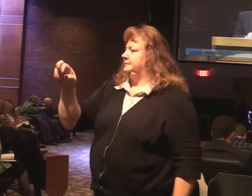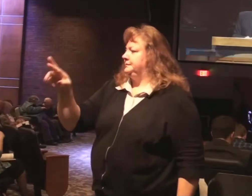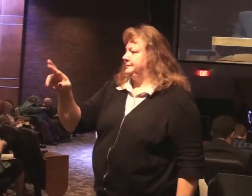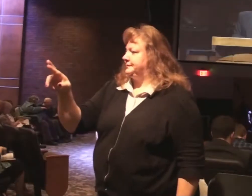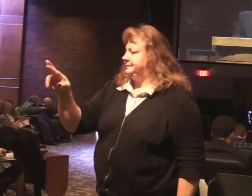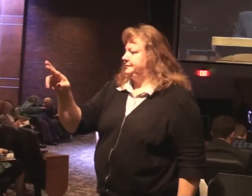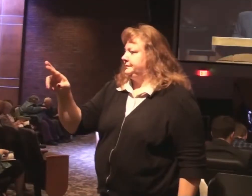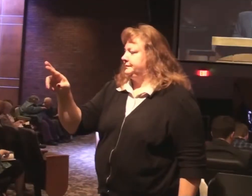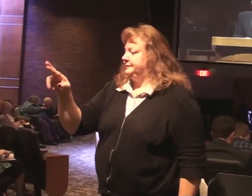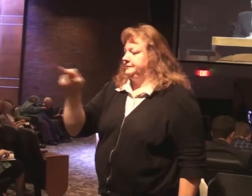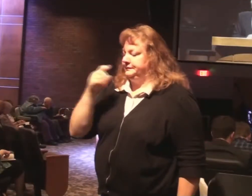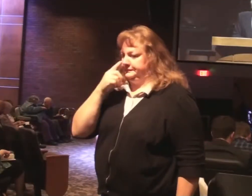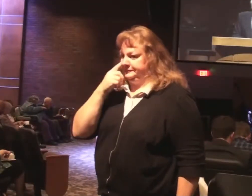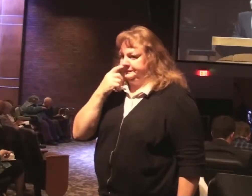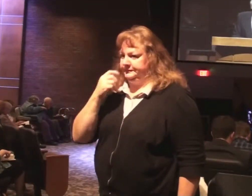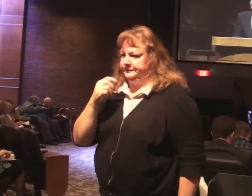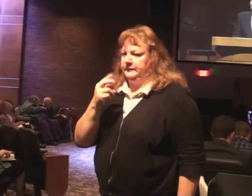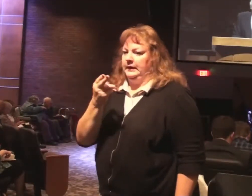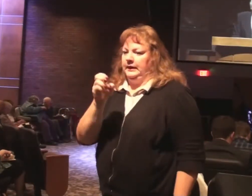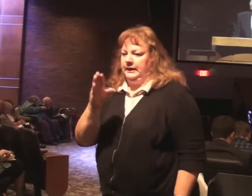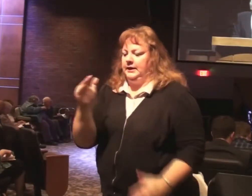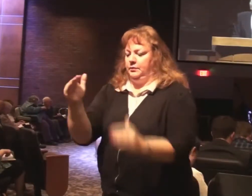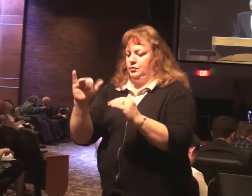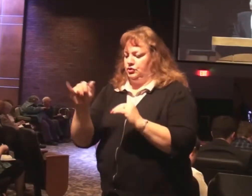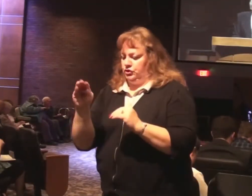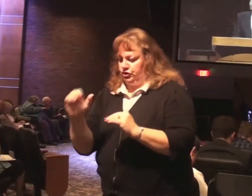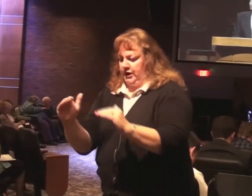Hebrews James. First Peter chapter one.